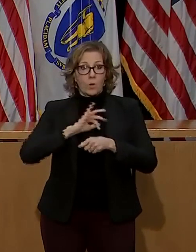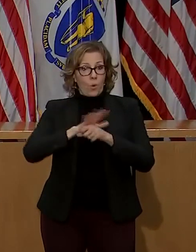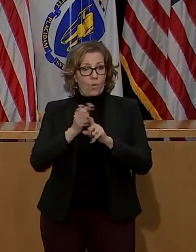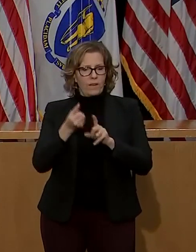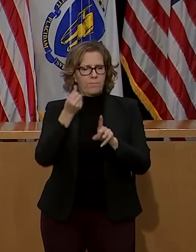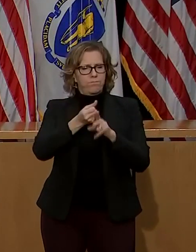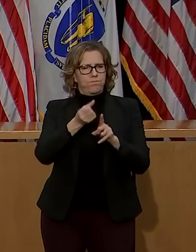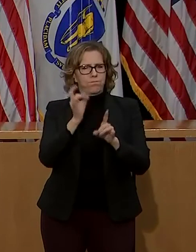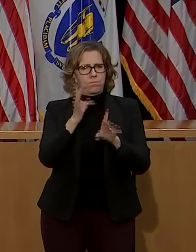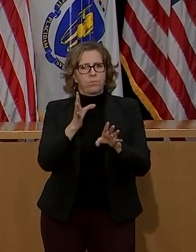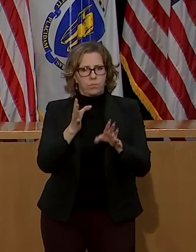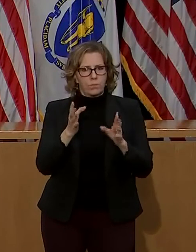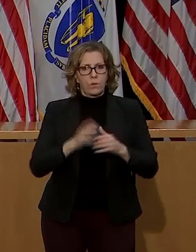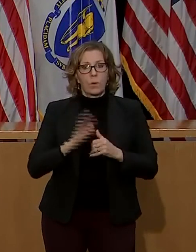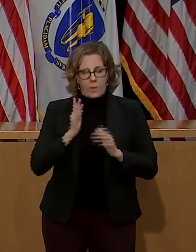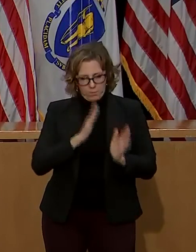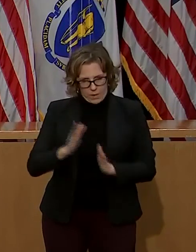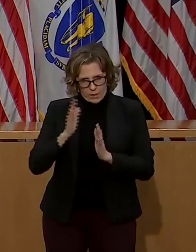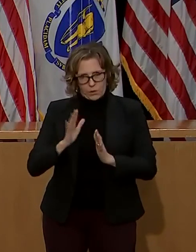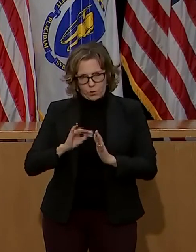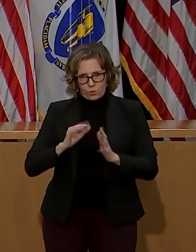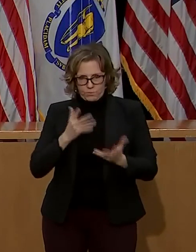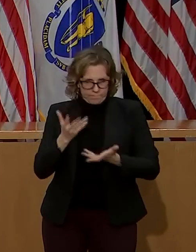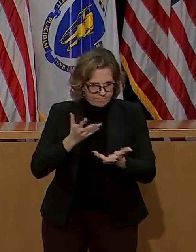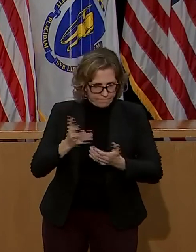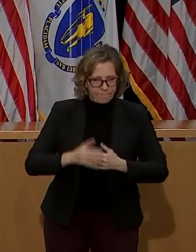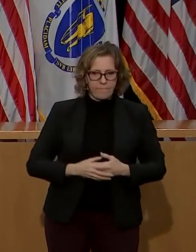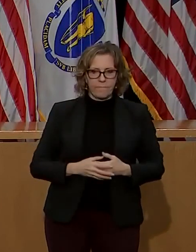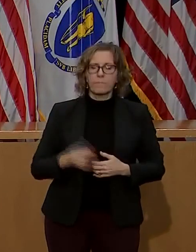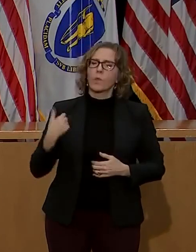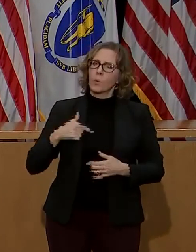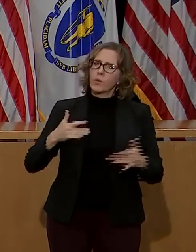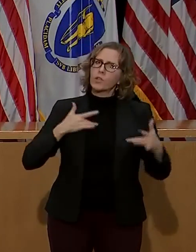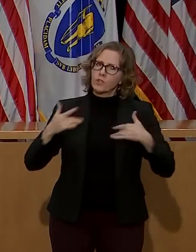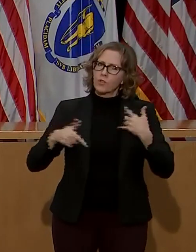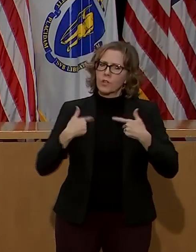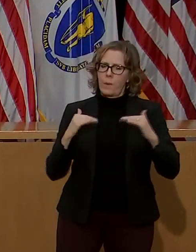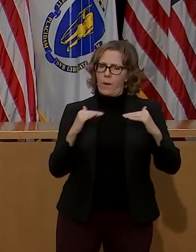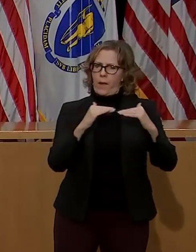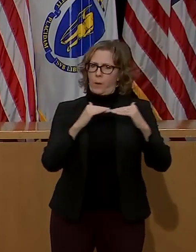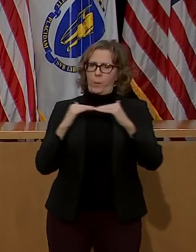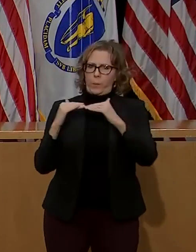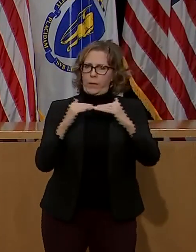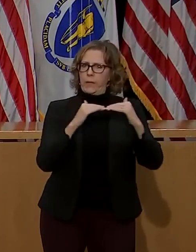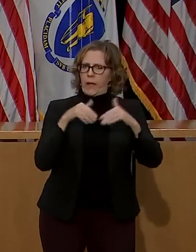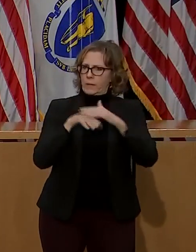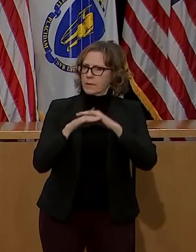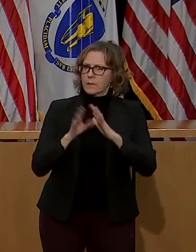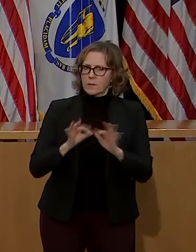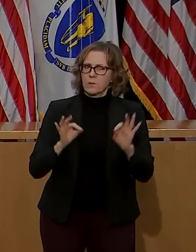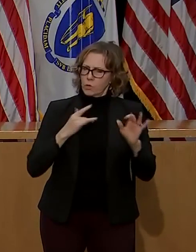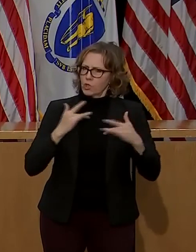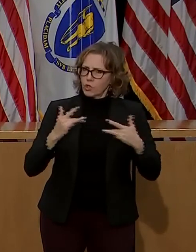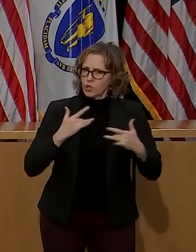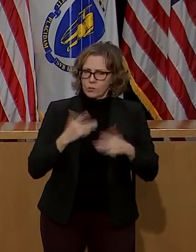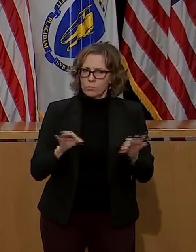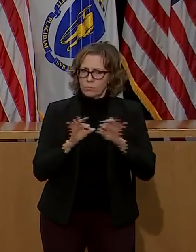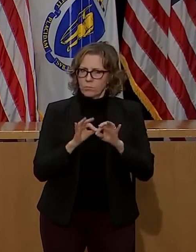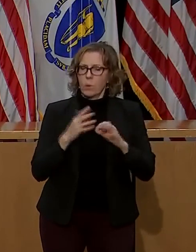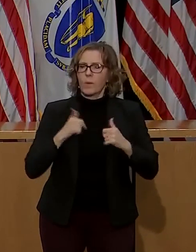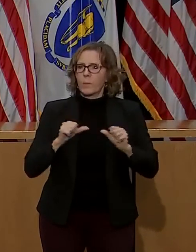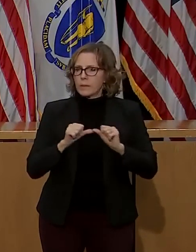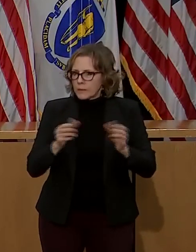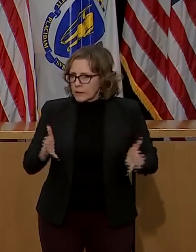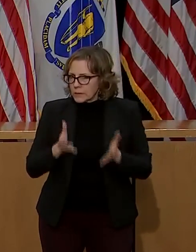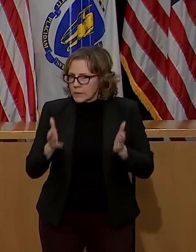encourage those who are concerned about quality and equity and access to continue asking the critical questions. And we